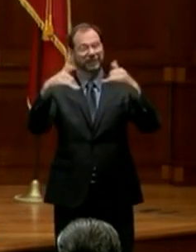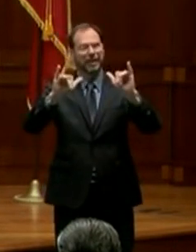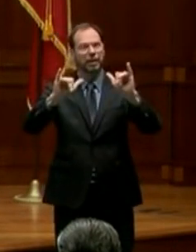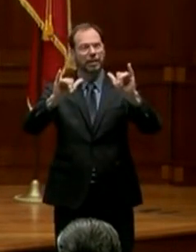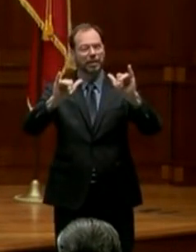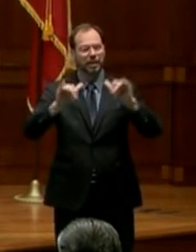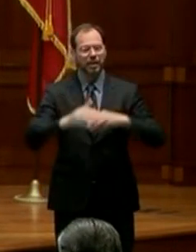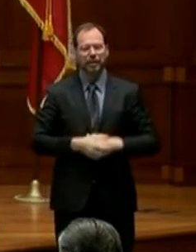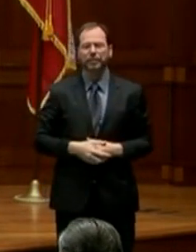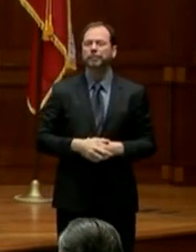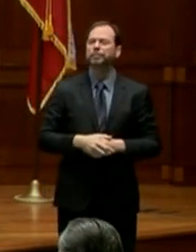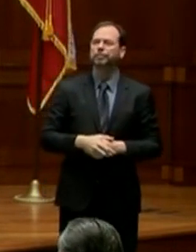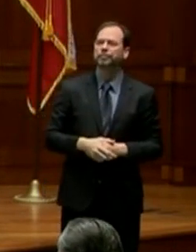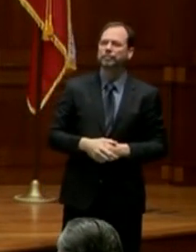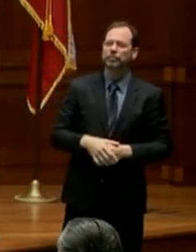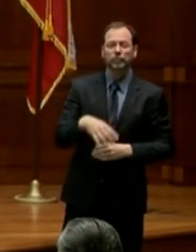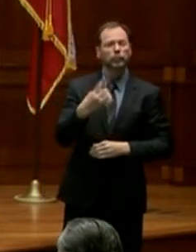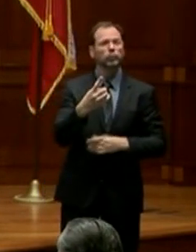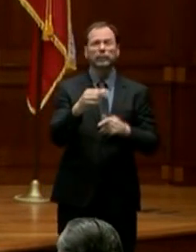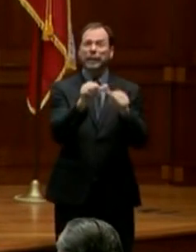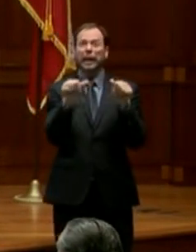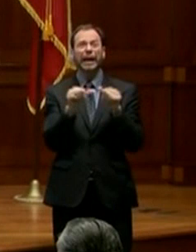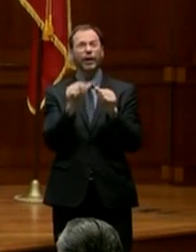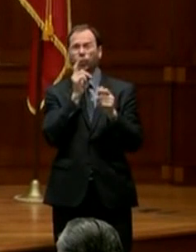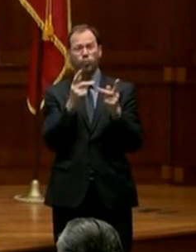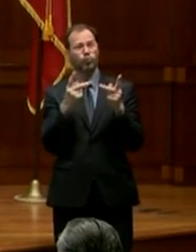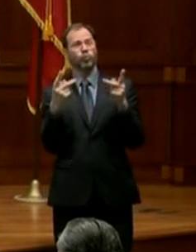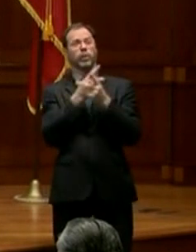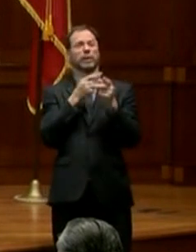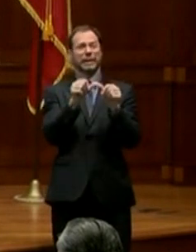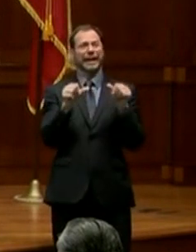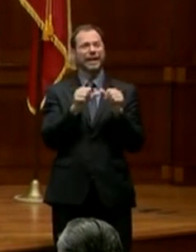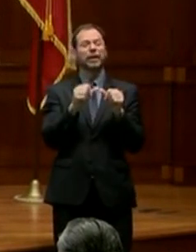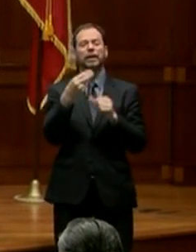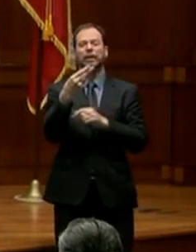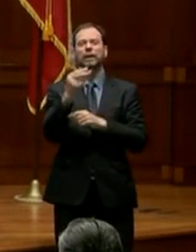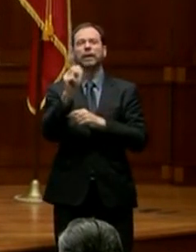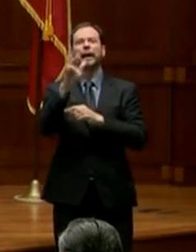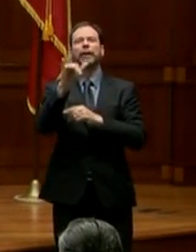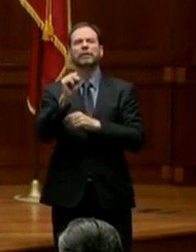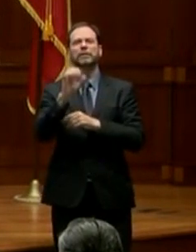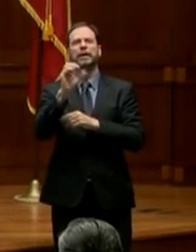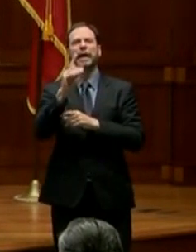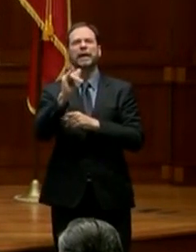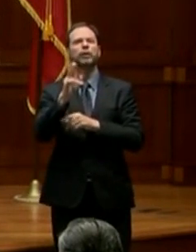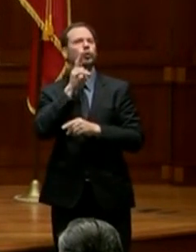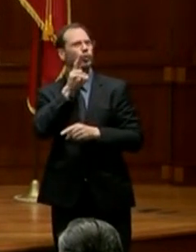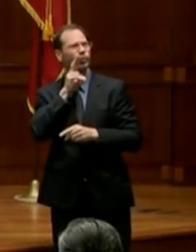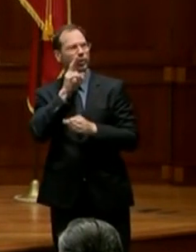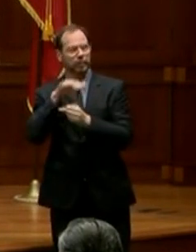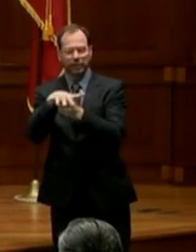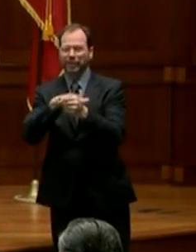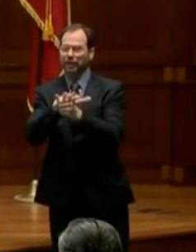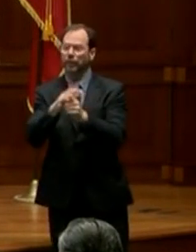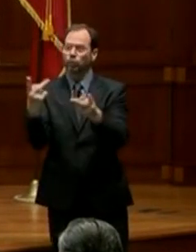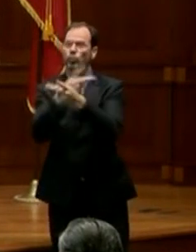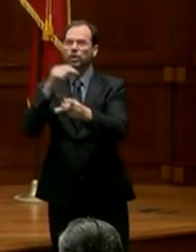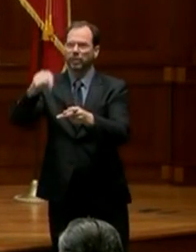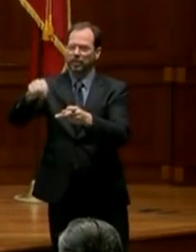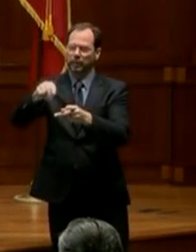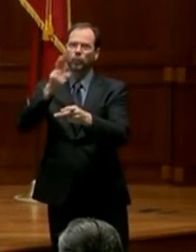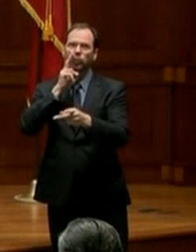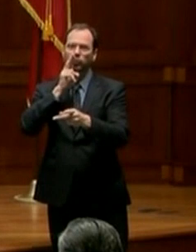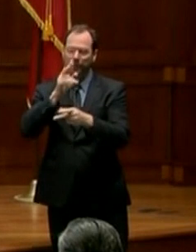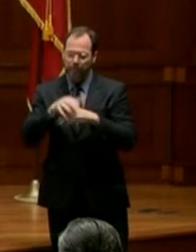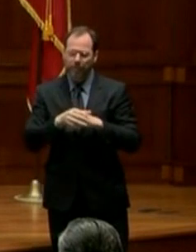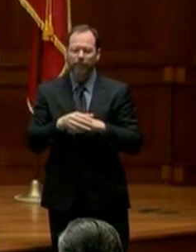of the areas that's getting hit the hardest is the Harris County area. One thing that we are seeing is that